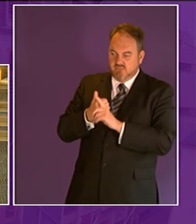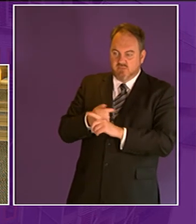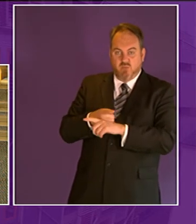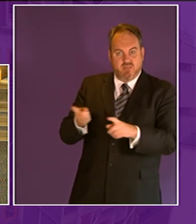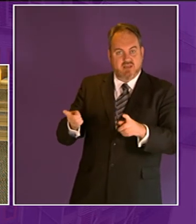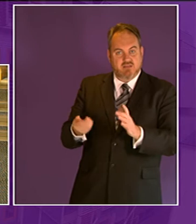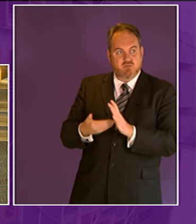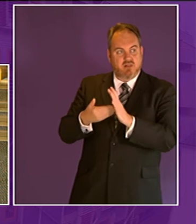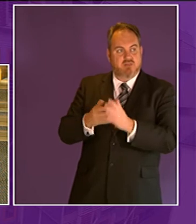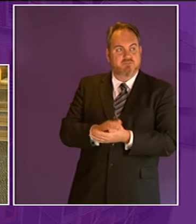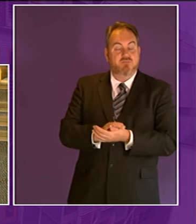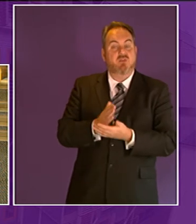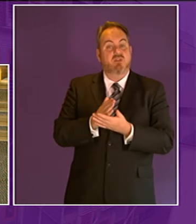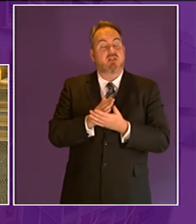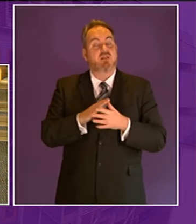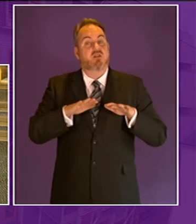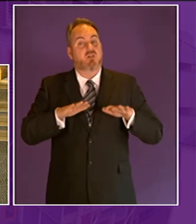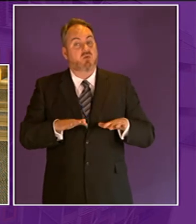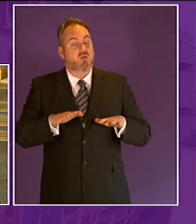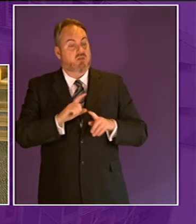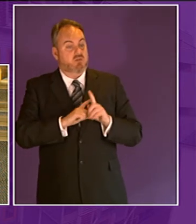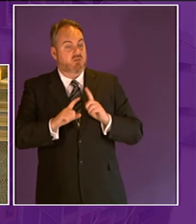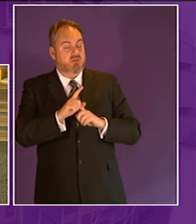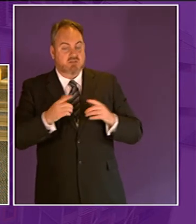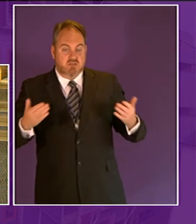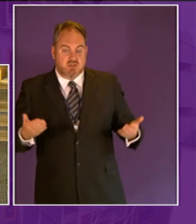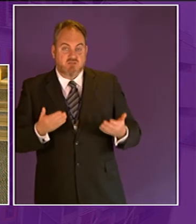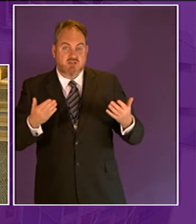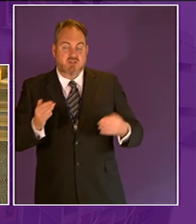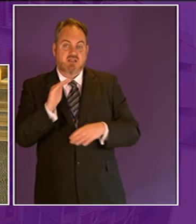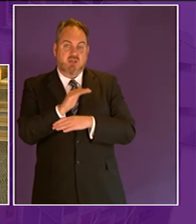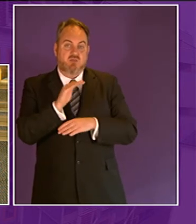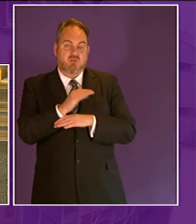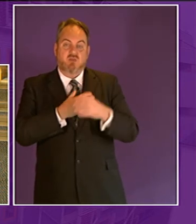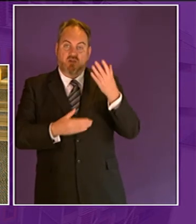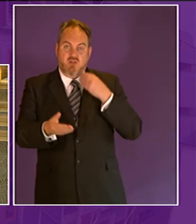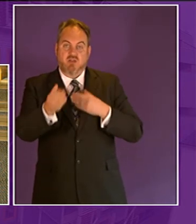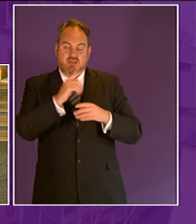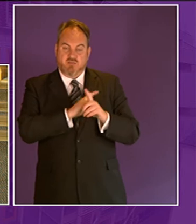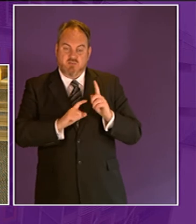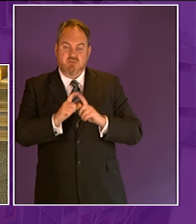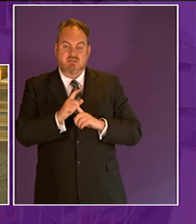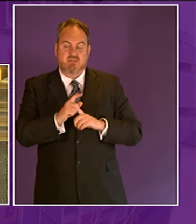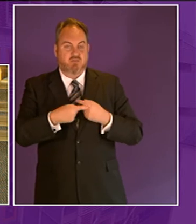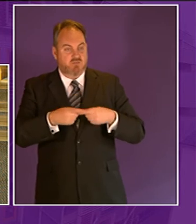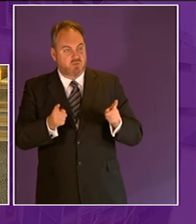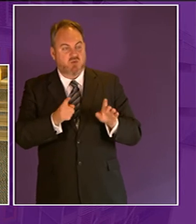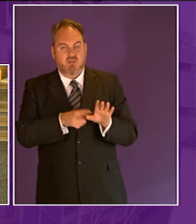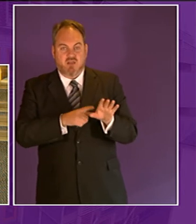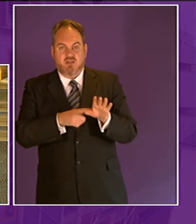their local communities to provide stimulating outdoor learning experiences for young people it's also important that we recognize that learners